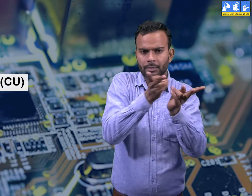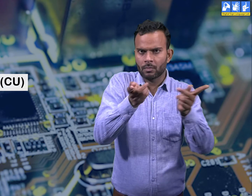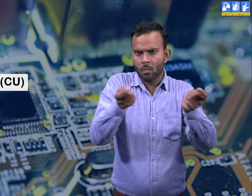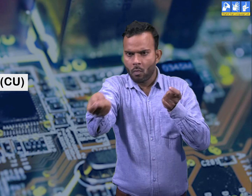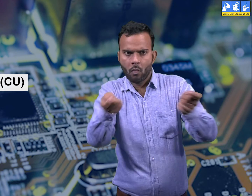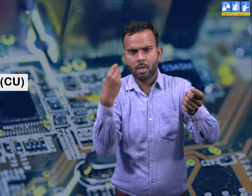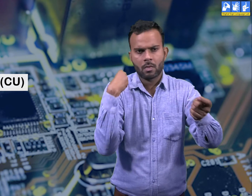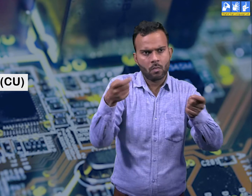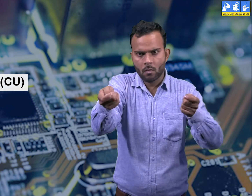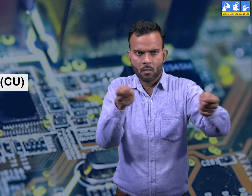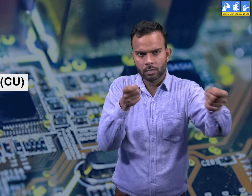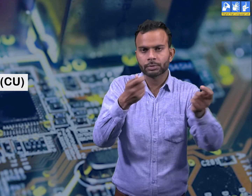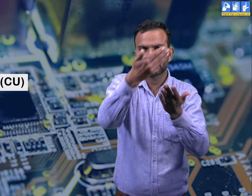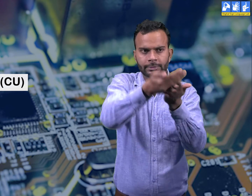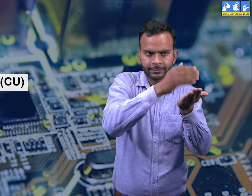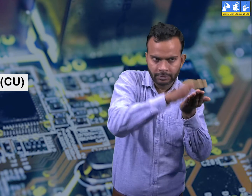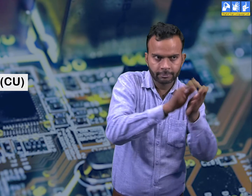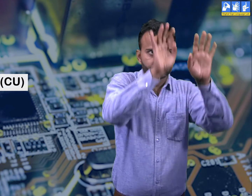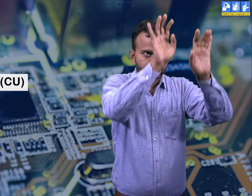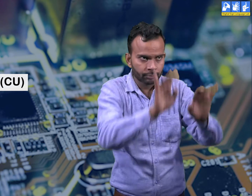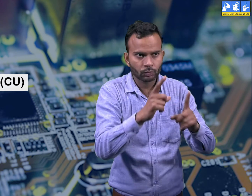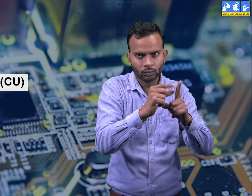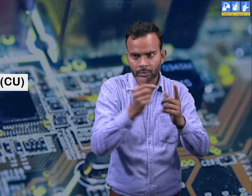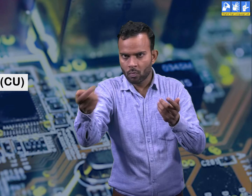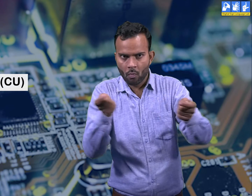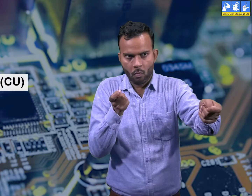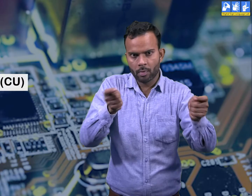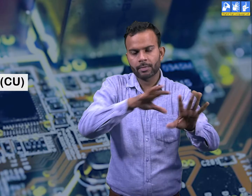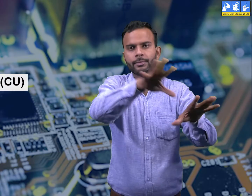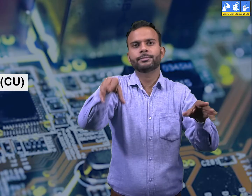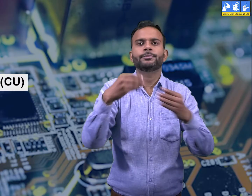parts of computer what to do and manages them.